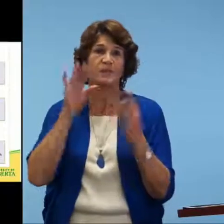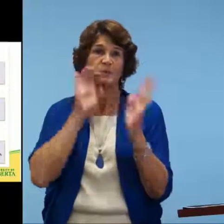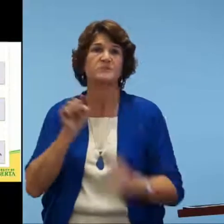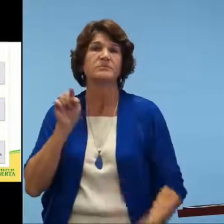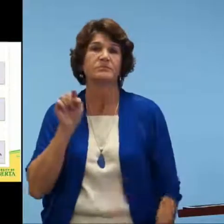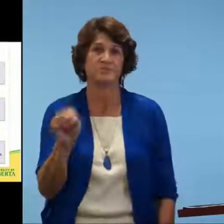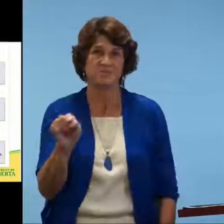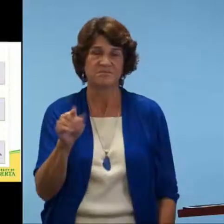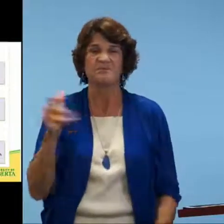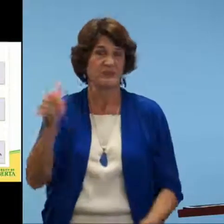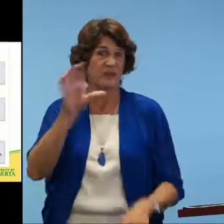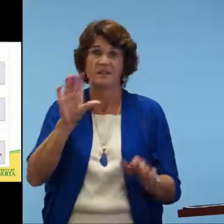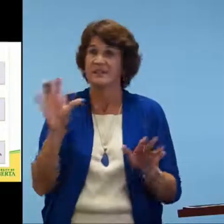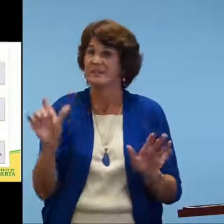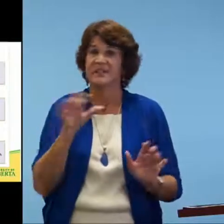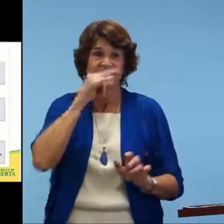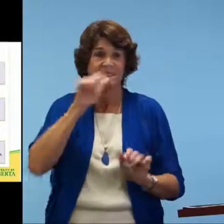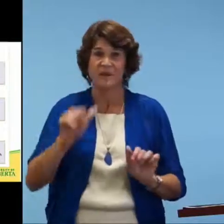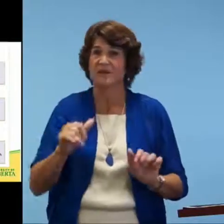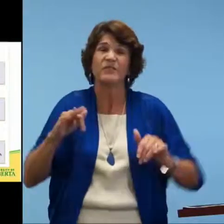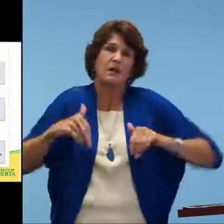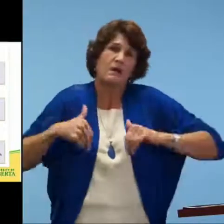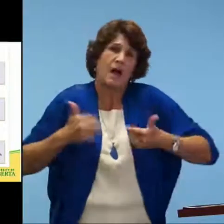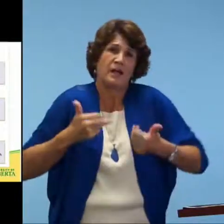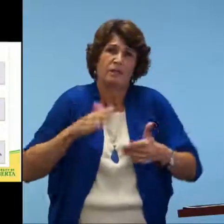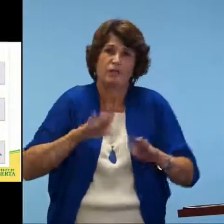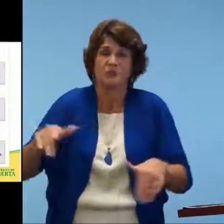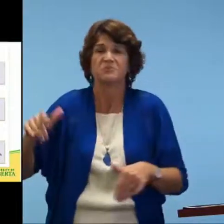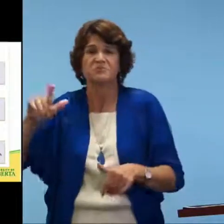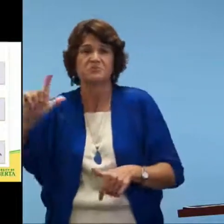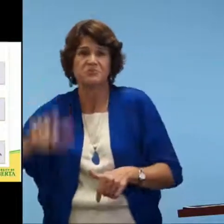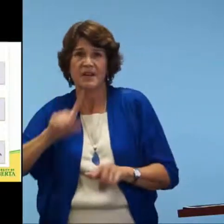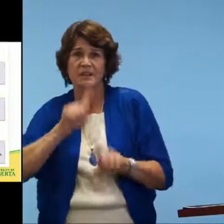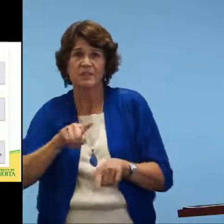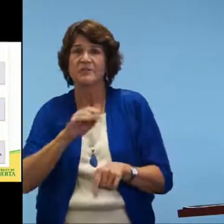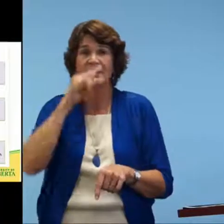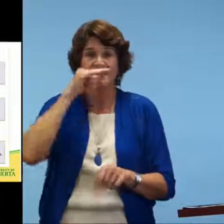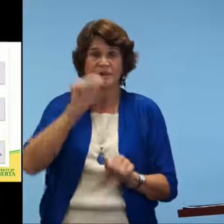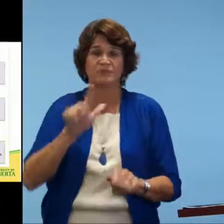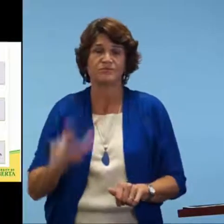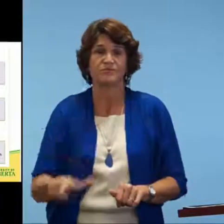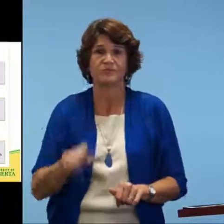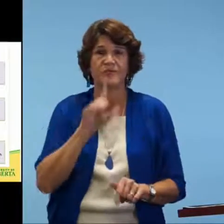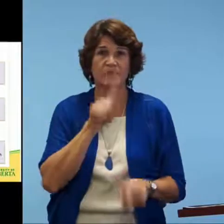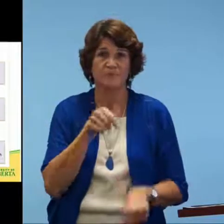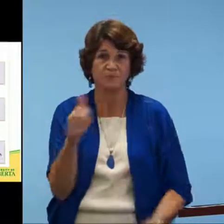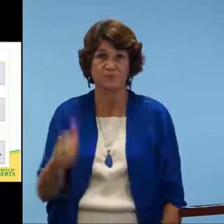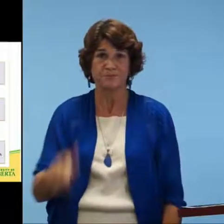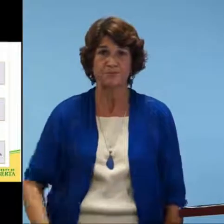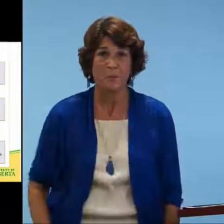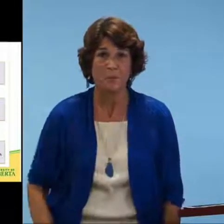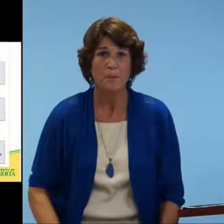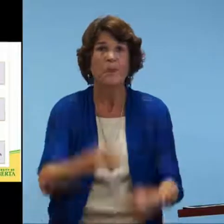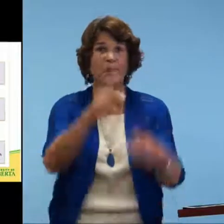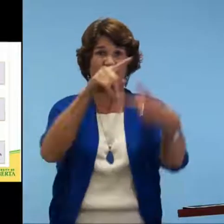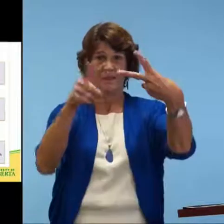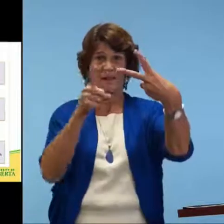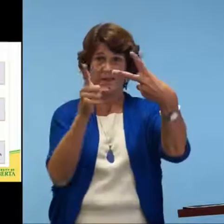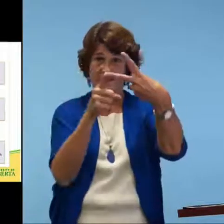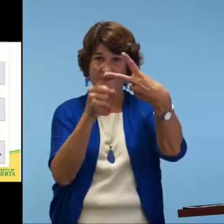choose the train as being the best match. And the kids can actually answer themselves on the computer.